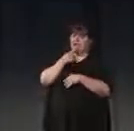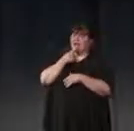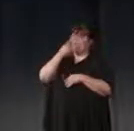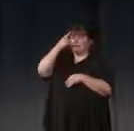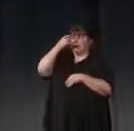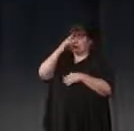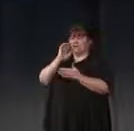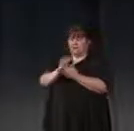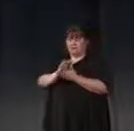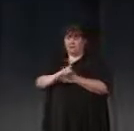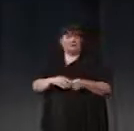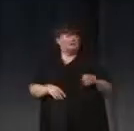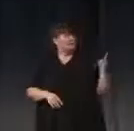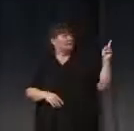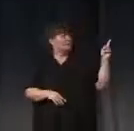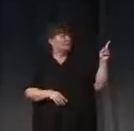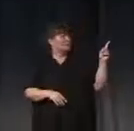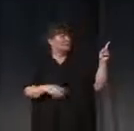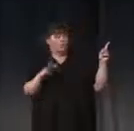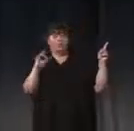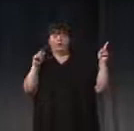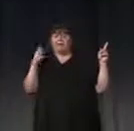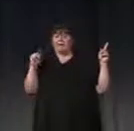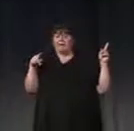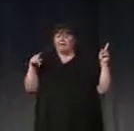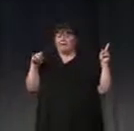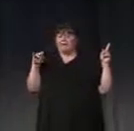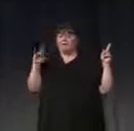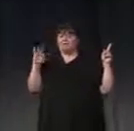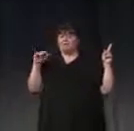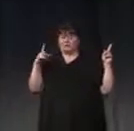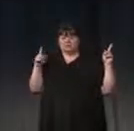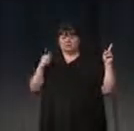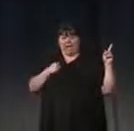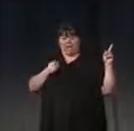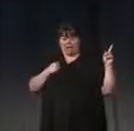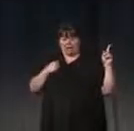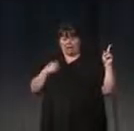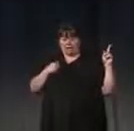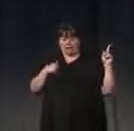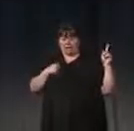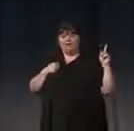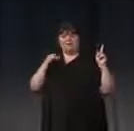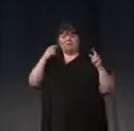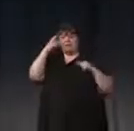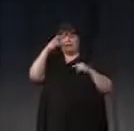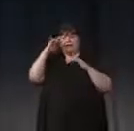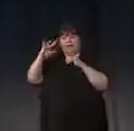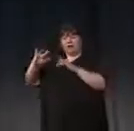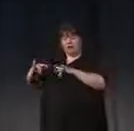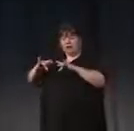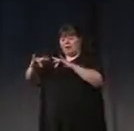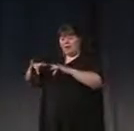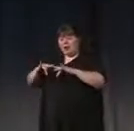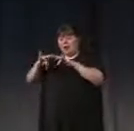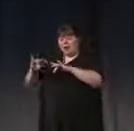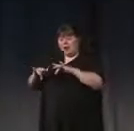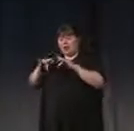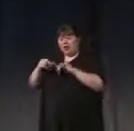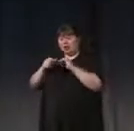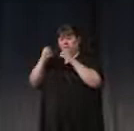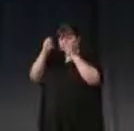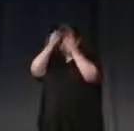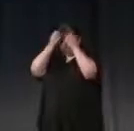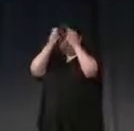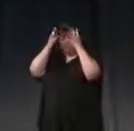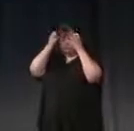we have, from the Canadian neuroscientist William Penfield, the brain depicted as a tape recorder that could capture life's experience and